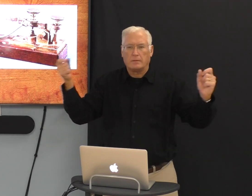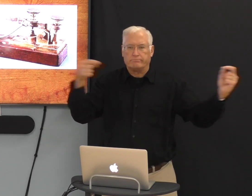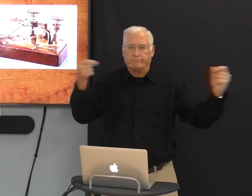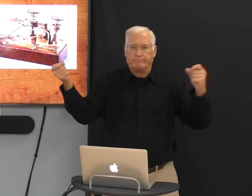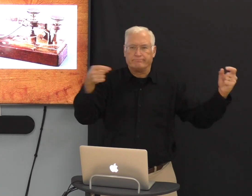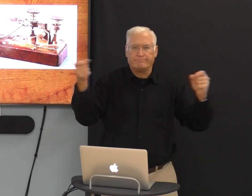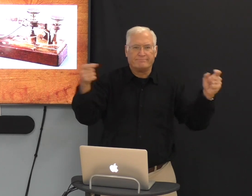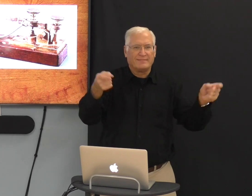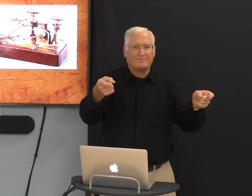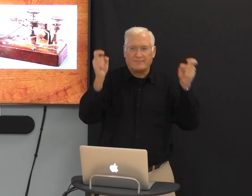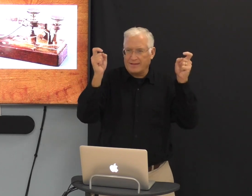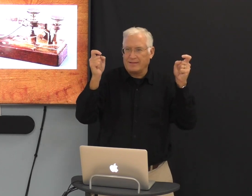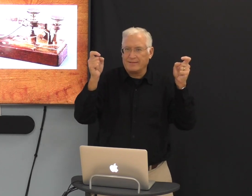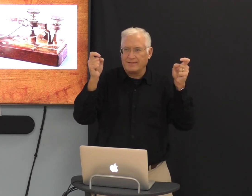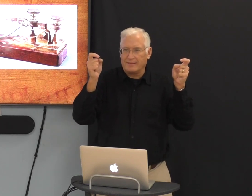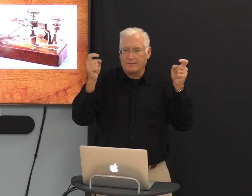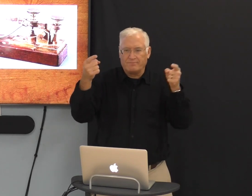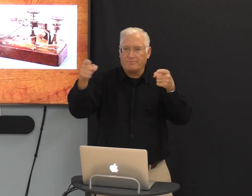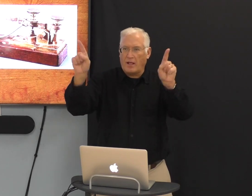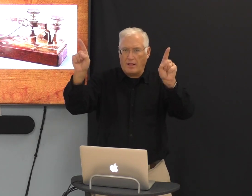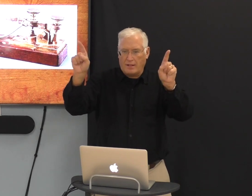There was a faster way to communicate.